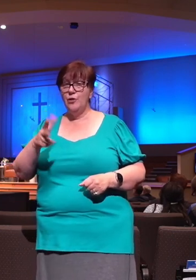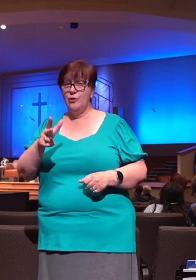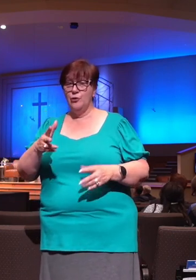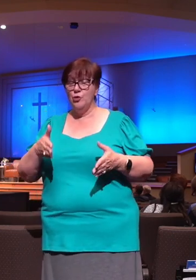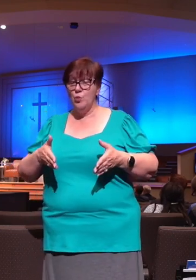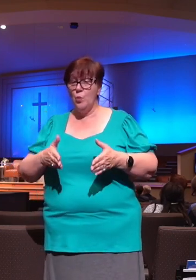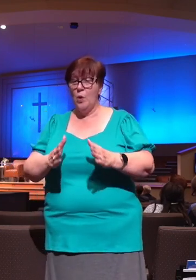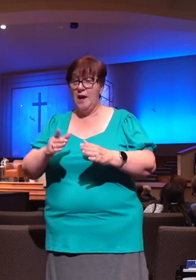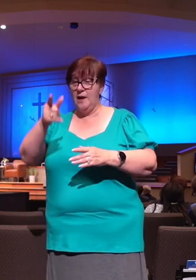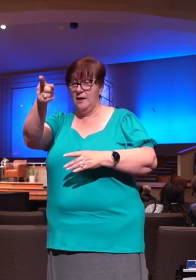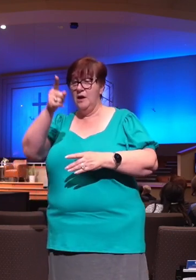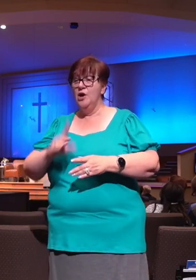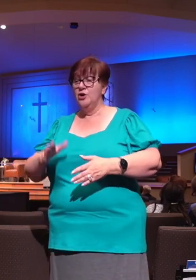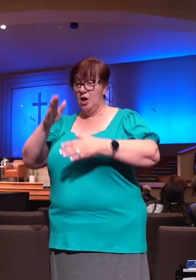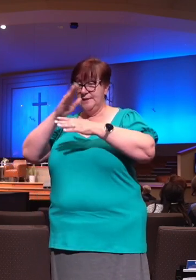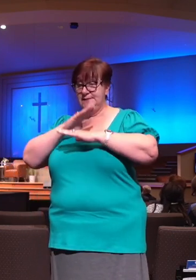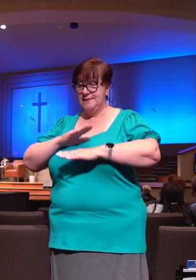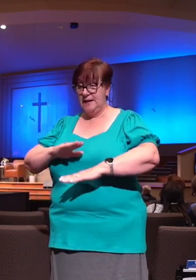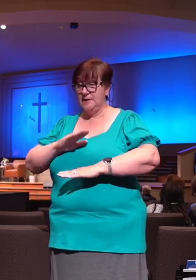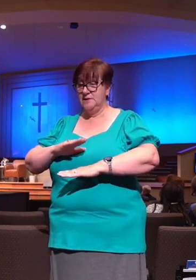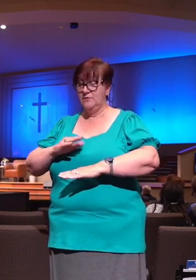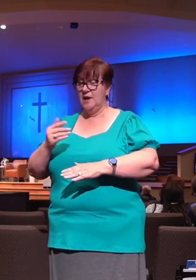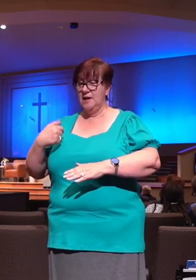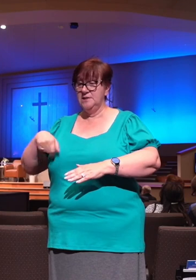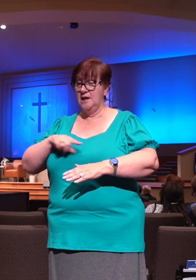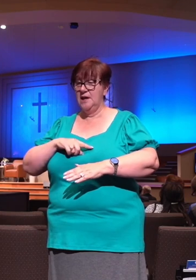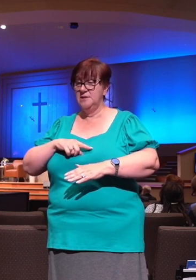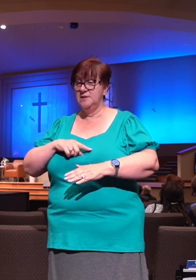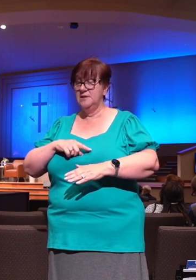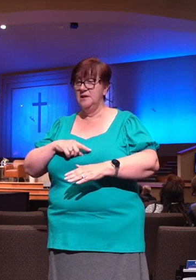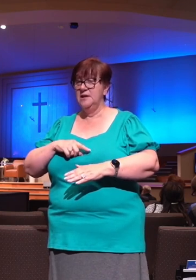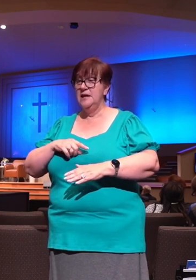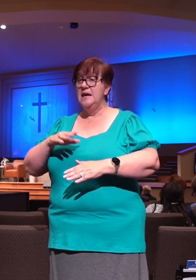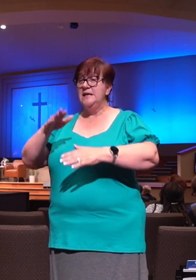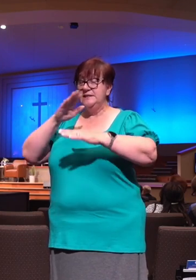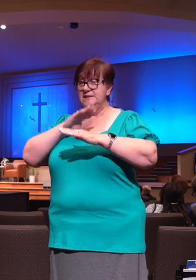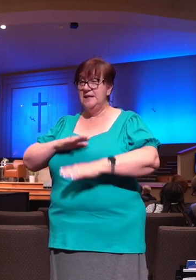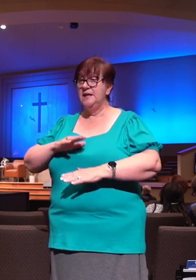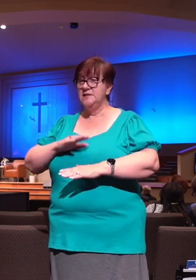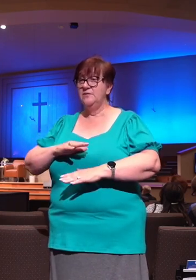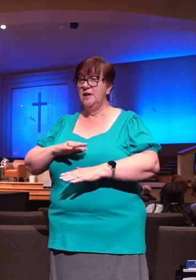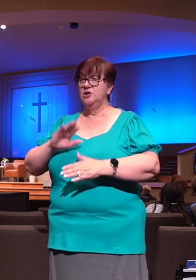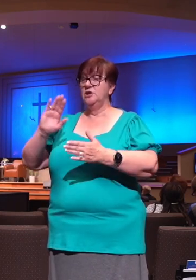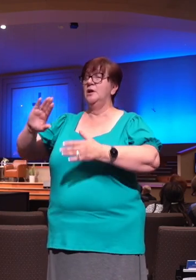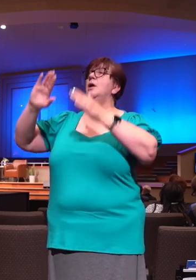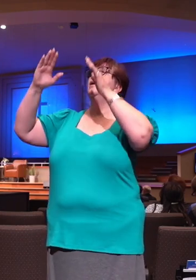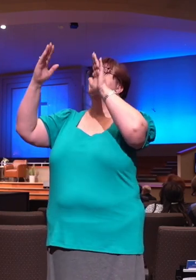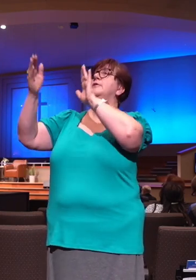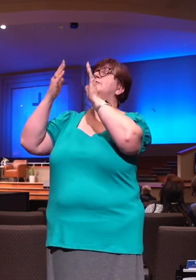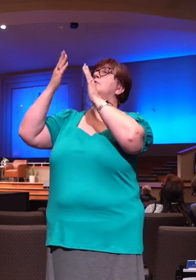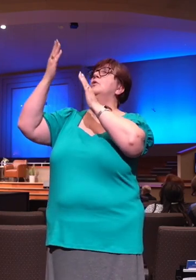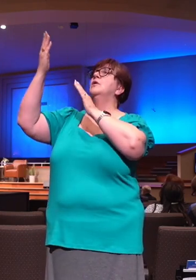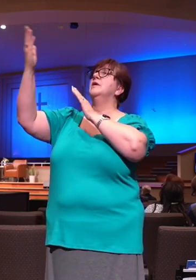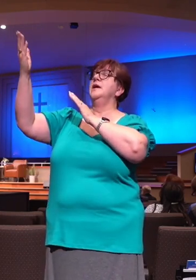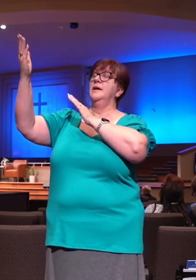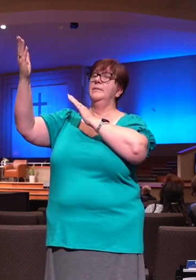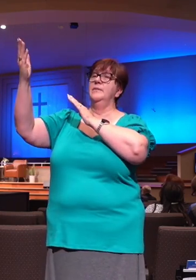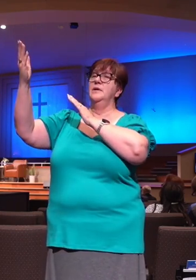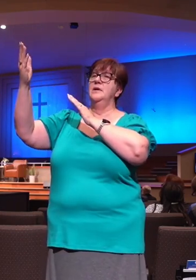this passage is satisfaction in his presence. Satisfaction in the presence of